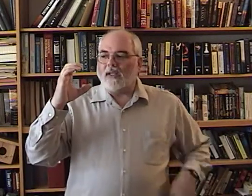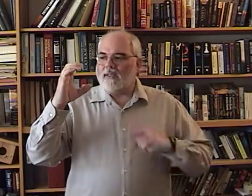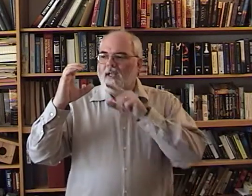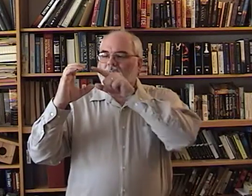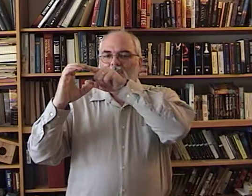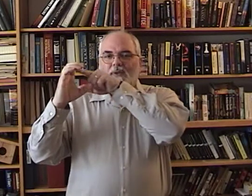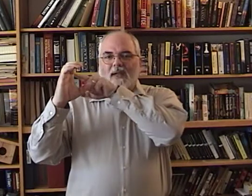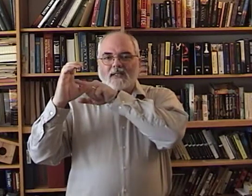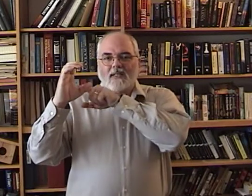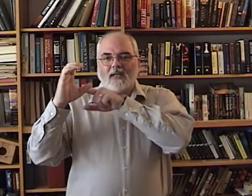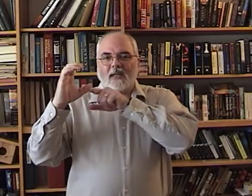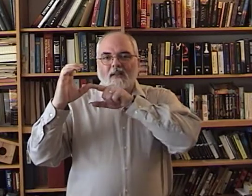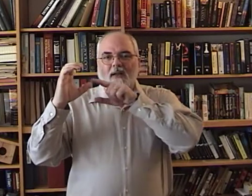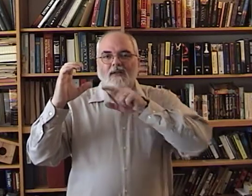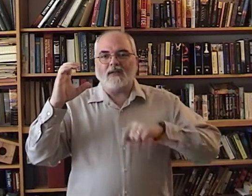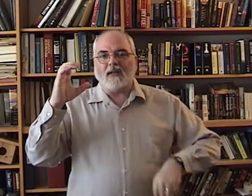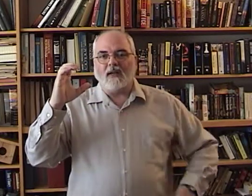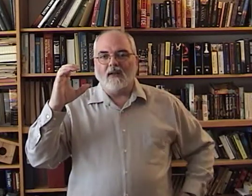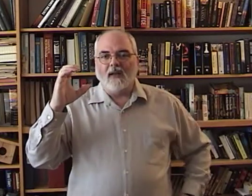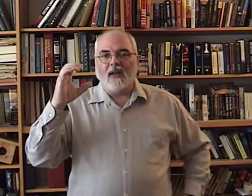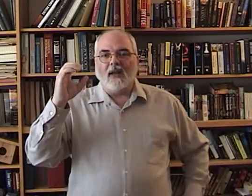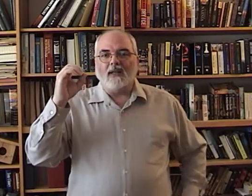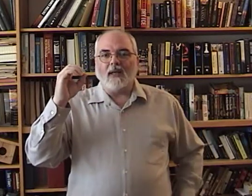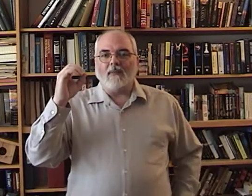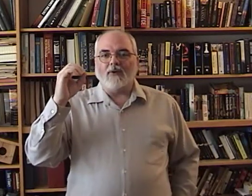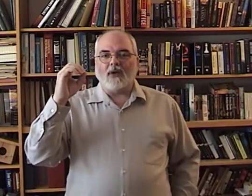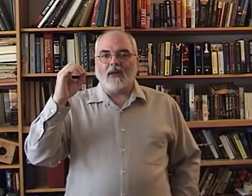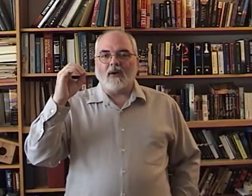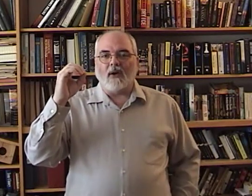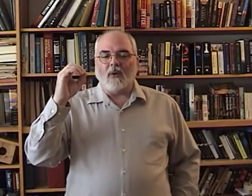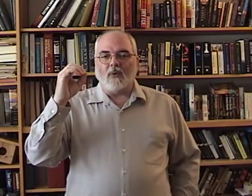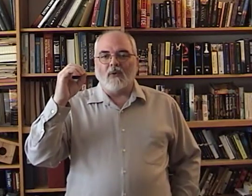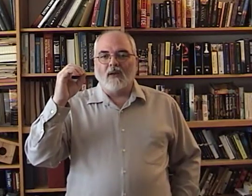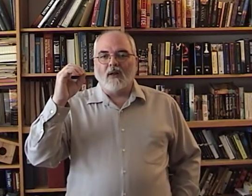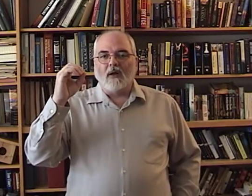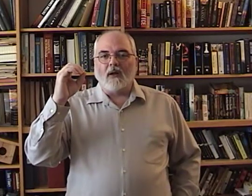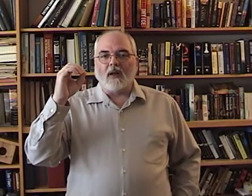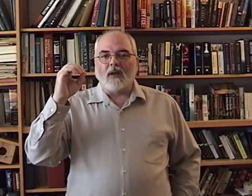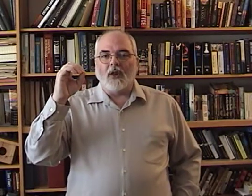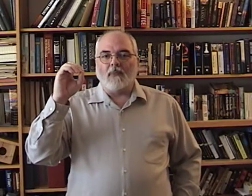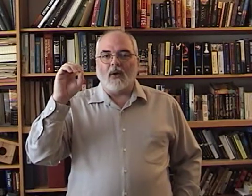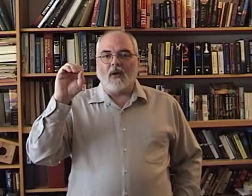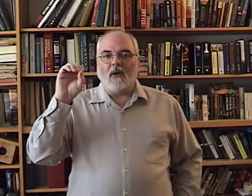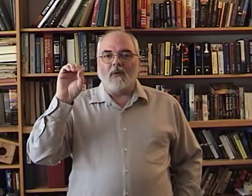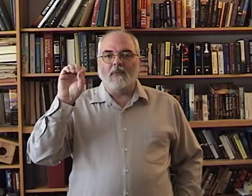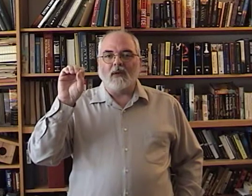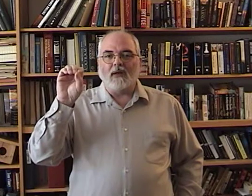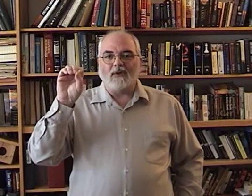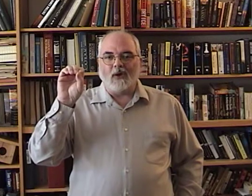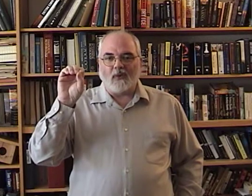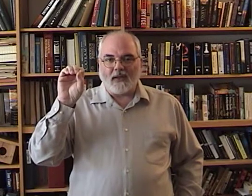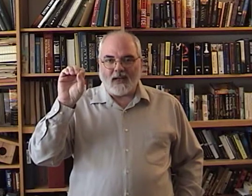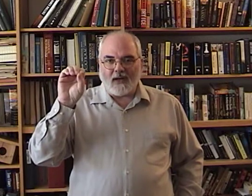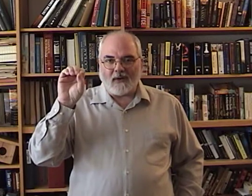so they can see the letter C. And the same thing with the letter O. The palm is always out.